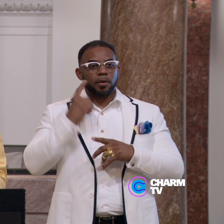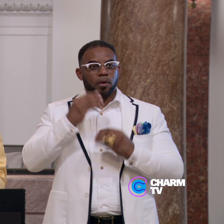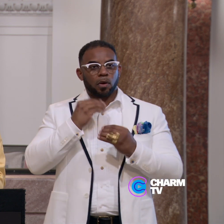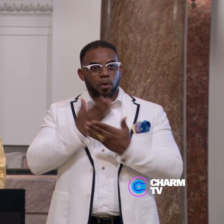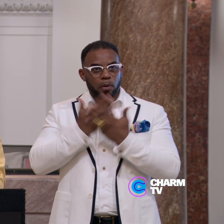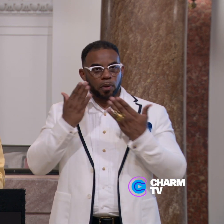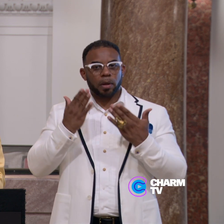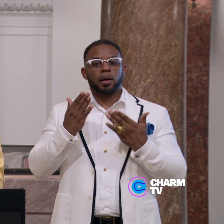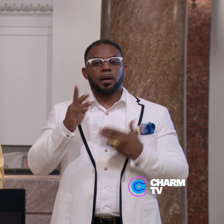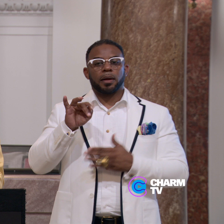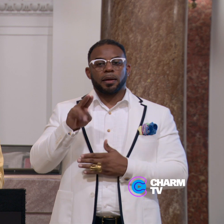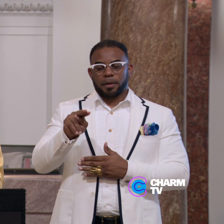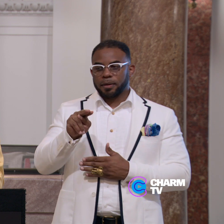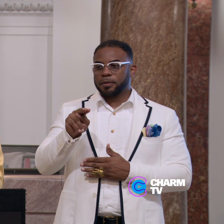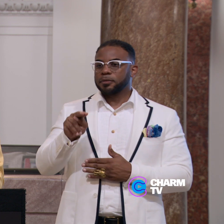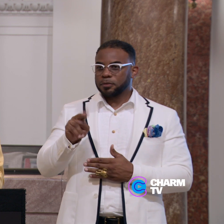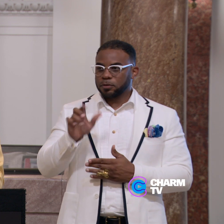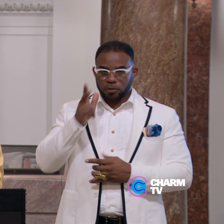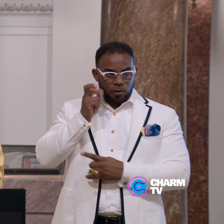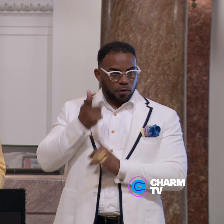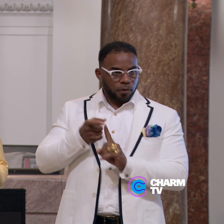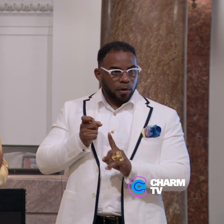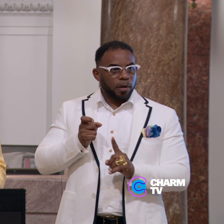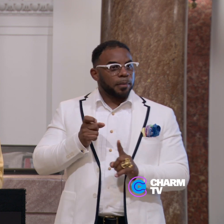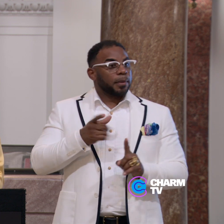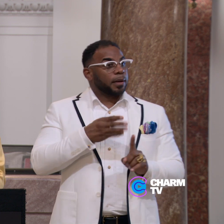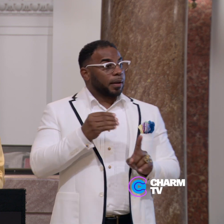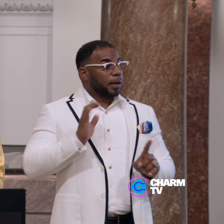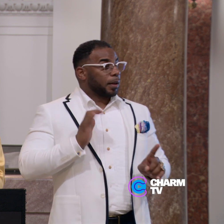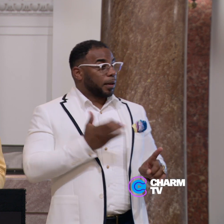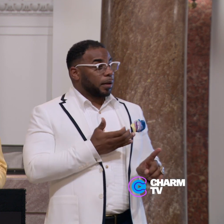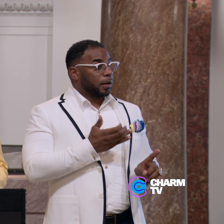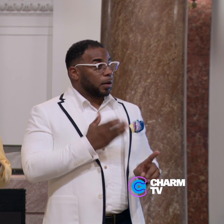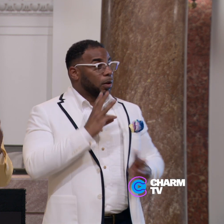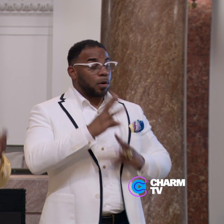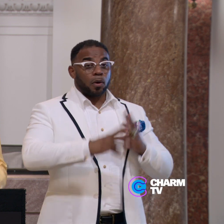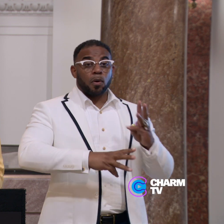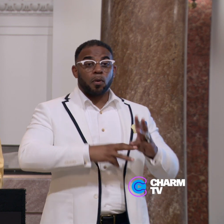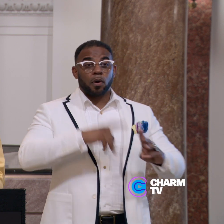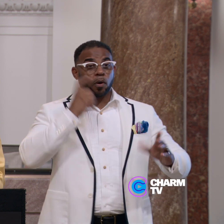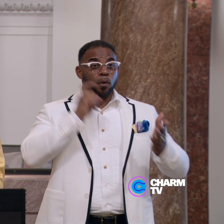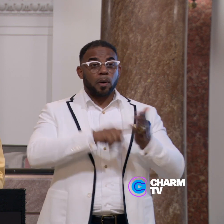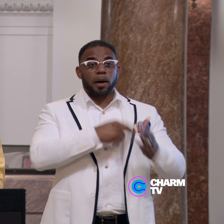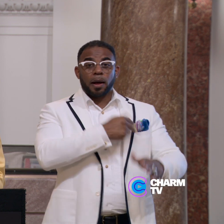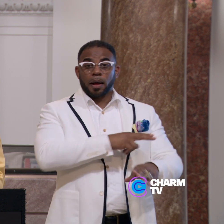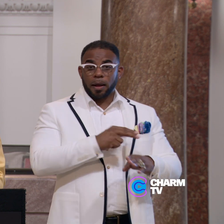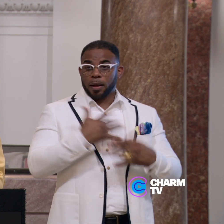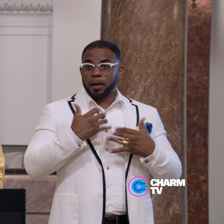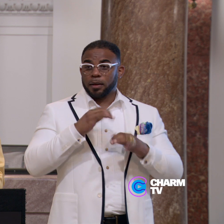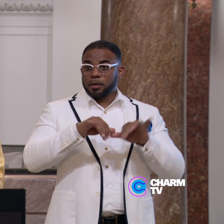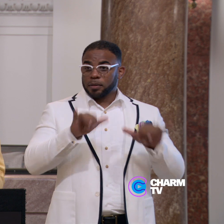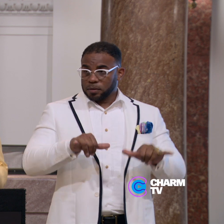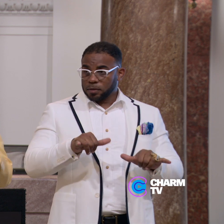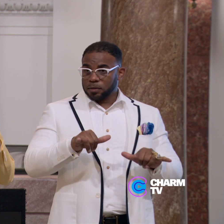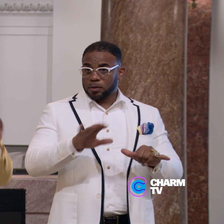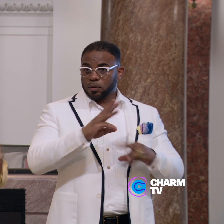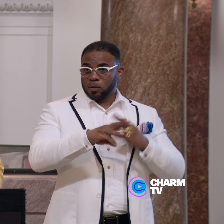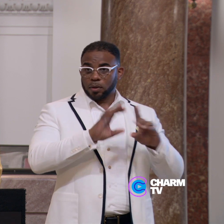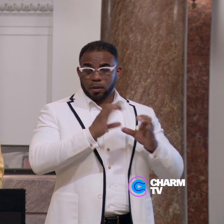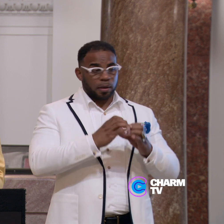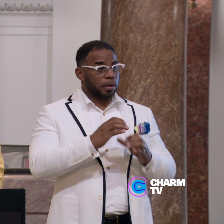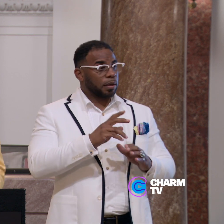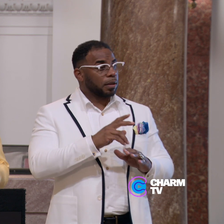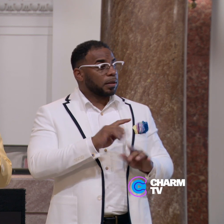homeless president CEO, Kevin Lindemoe, who you've heard from, and our world-renowned hospitals and health systems and their world-class